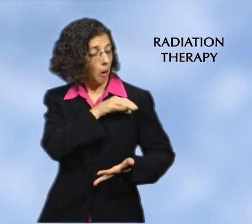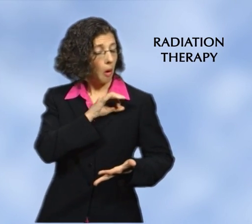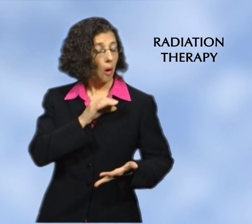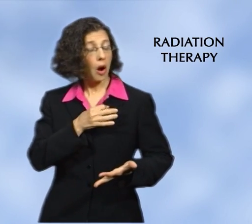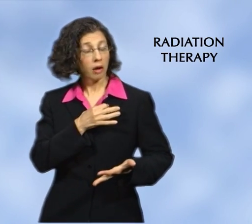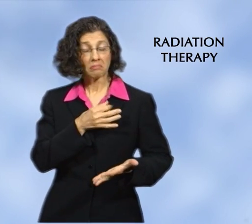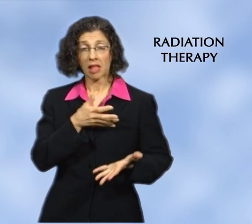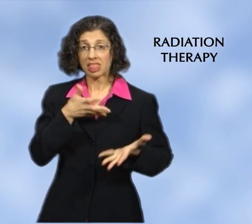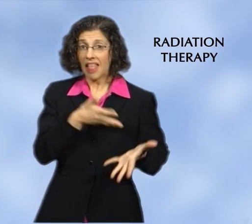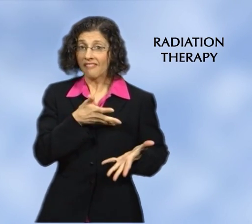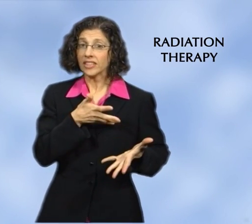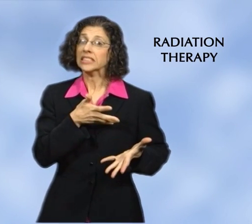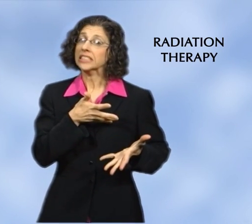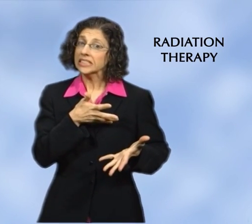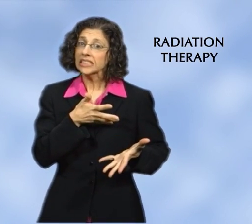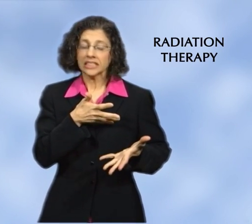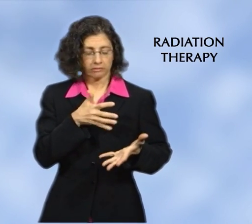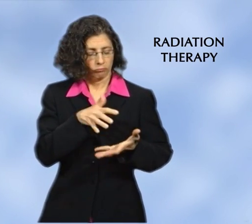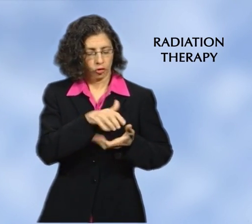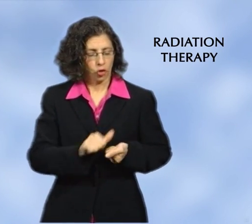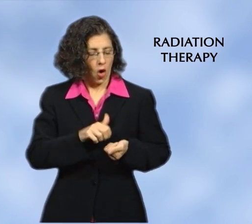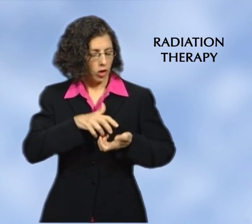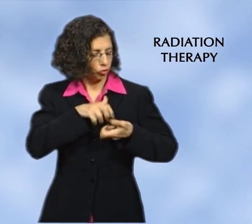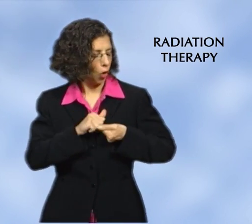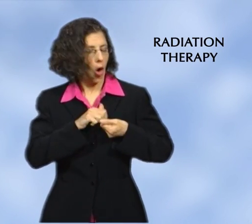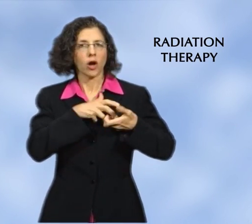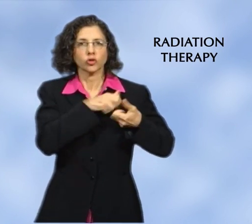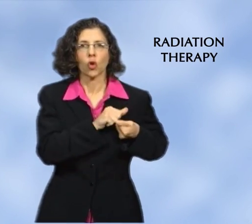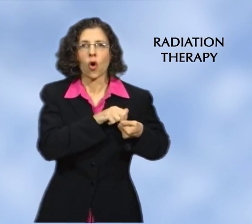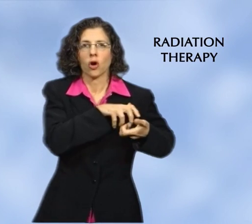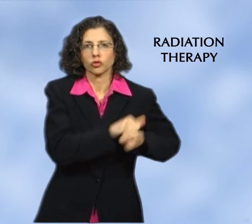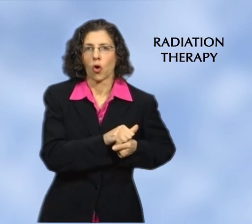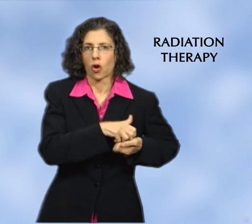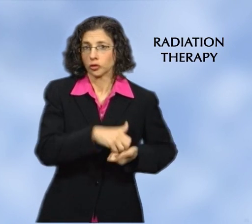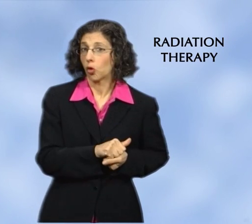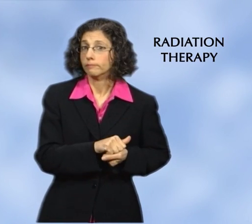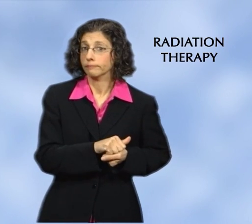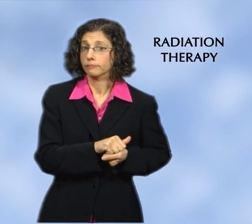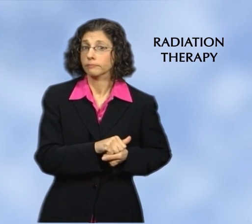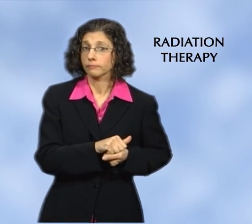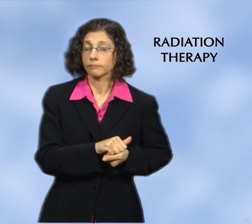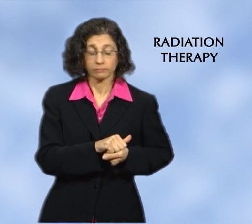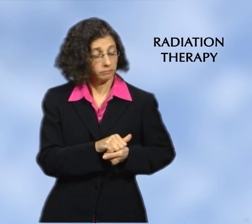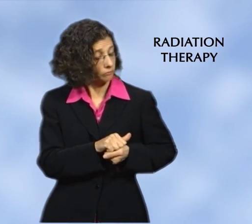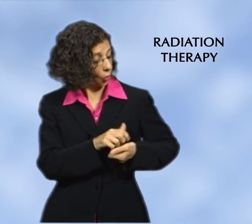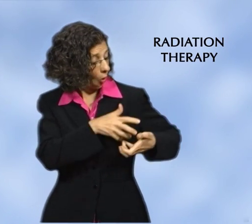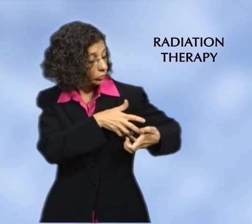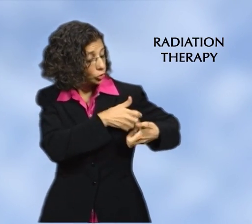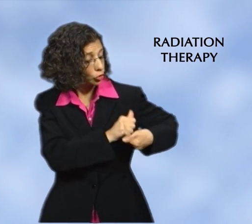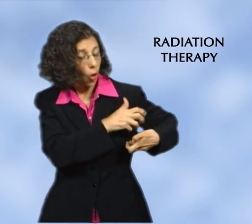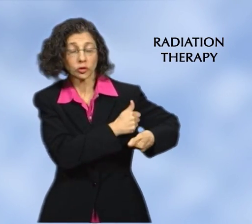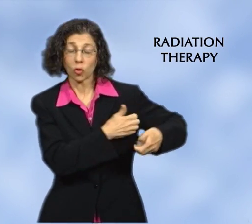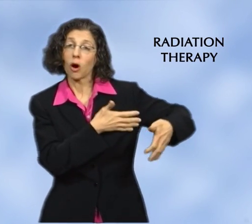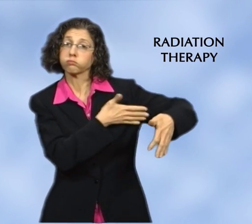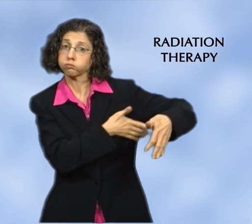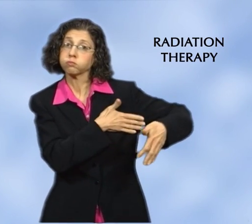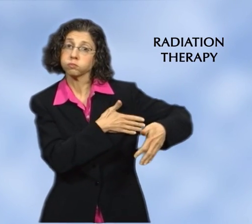used to destroy any remaining cancer cells in the breast or underarm areas.